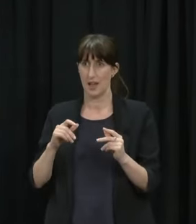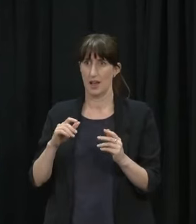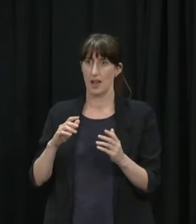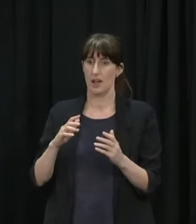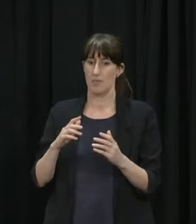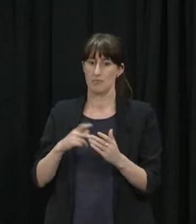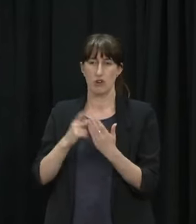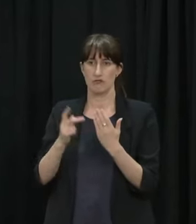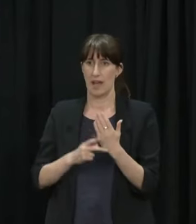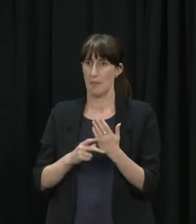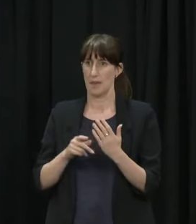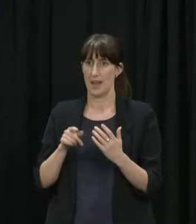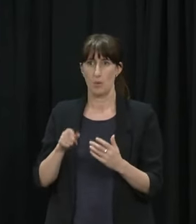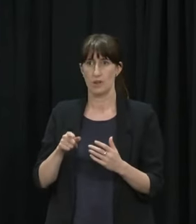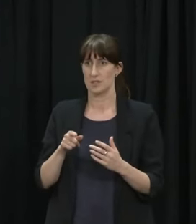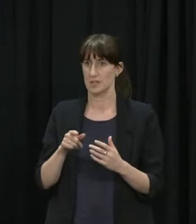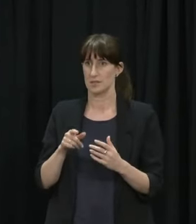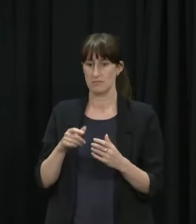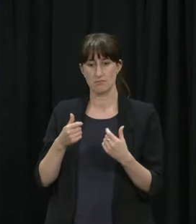no I don't think so